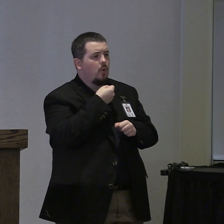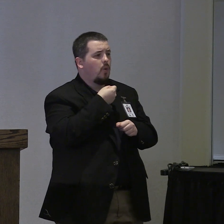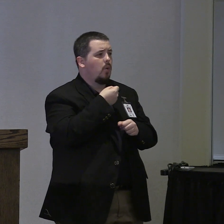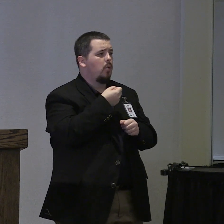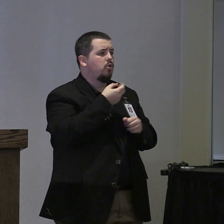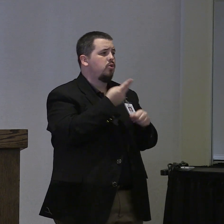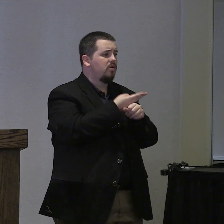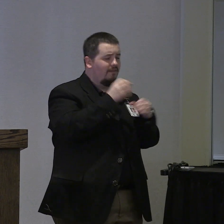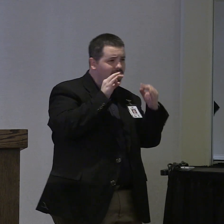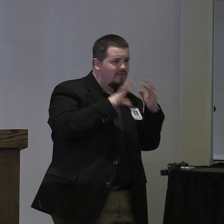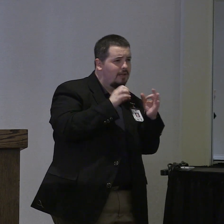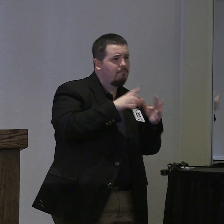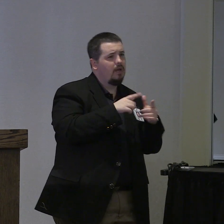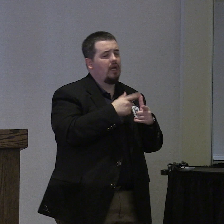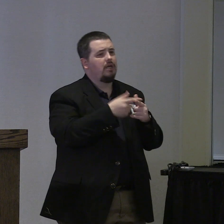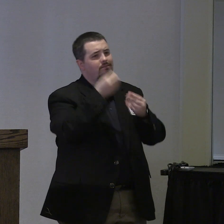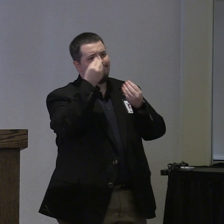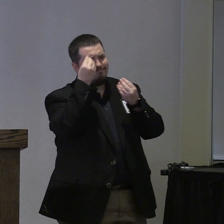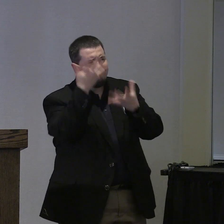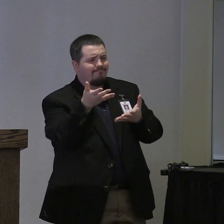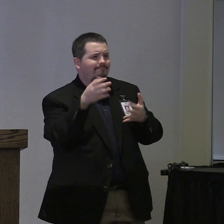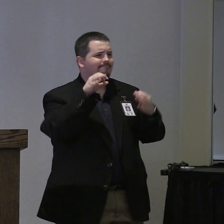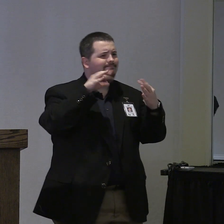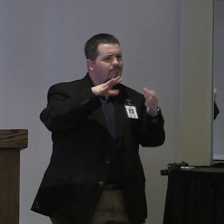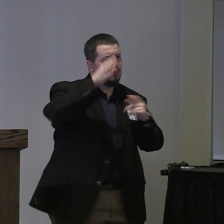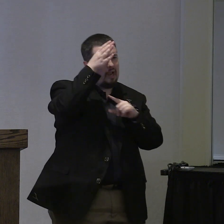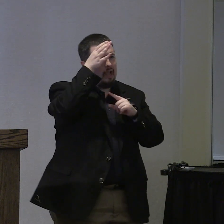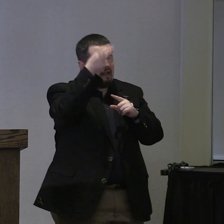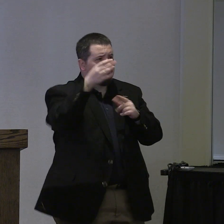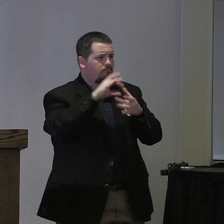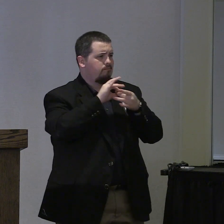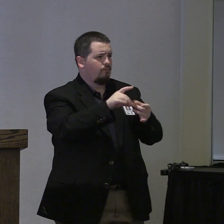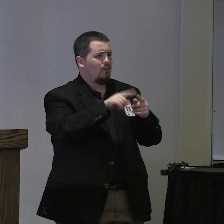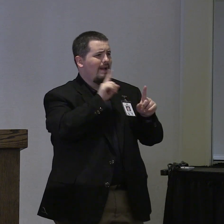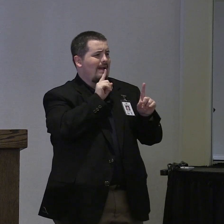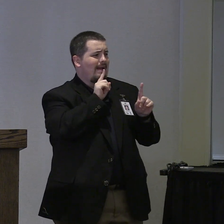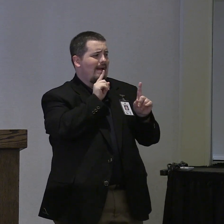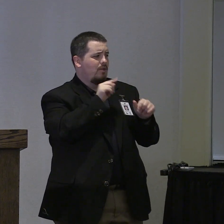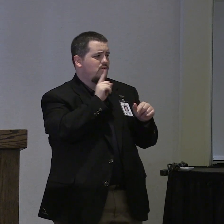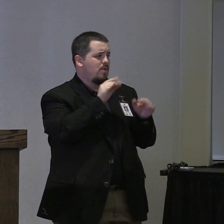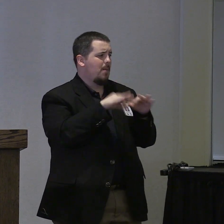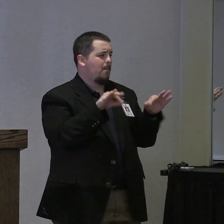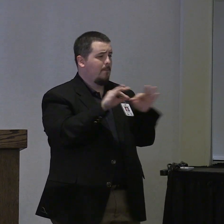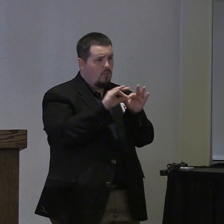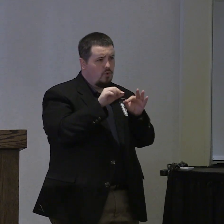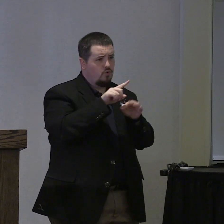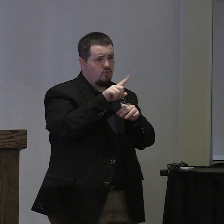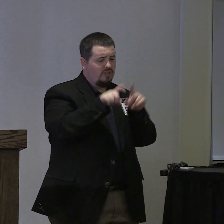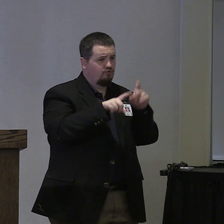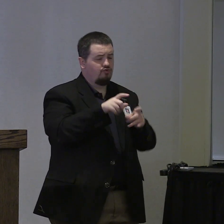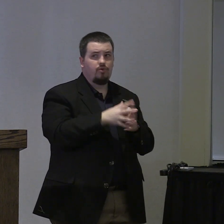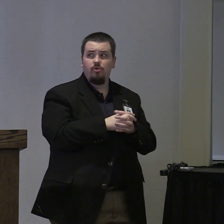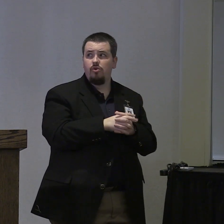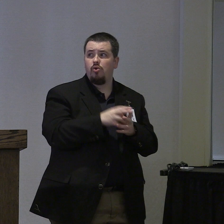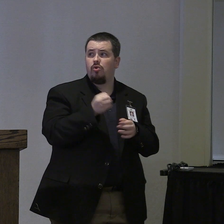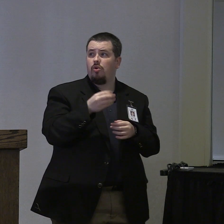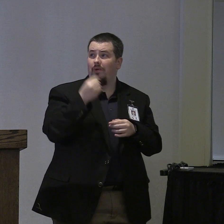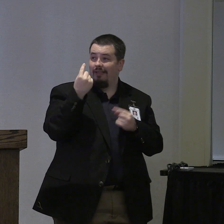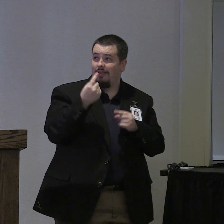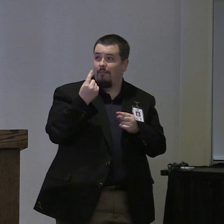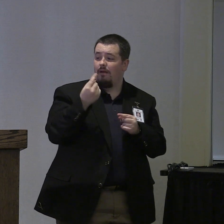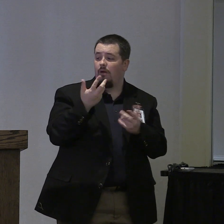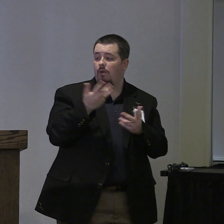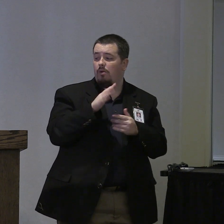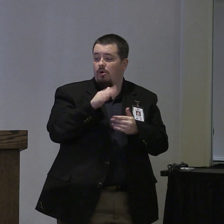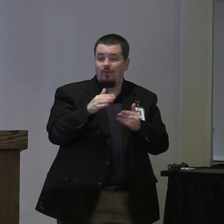give us some input give us your ideas give us your concepts when it comes to answering a really critical question so we think about what